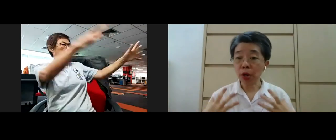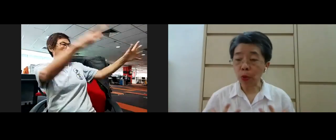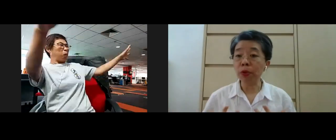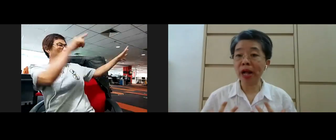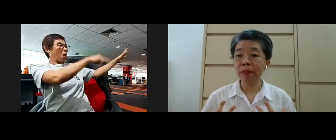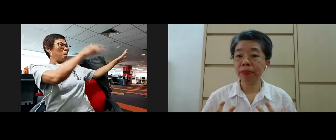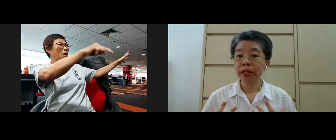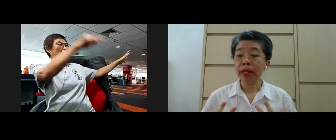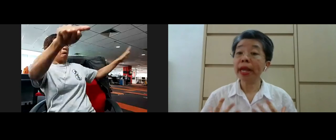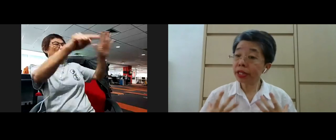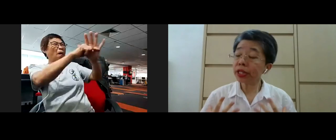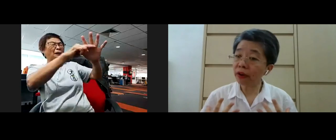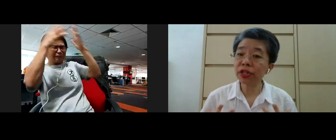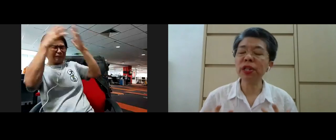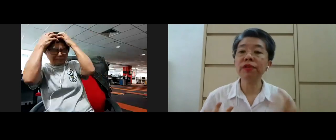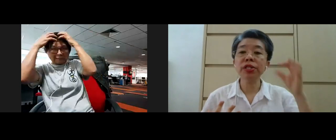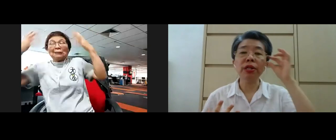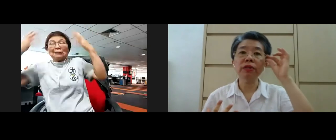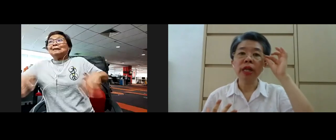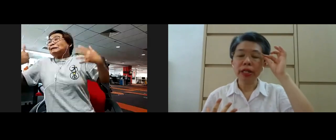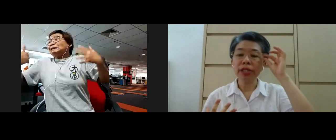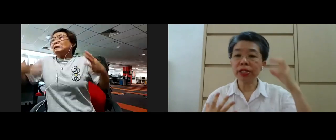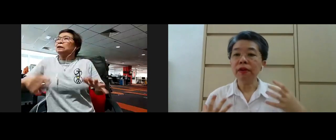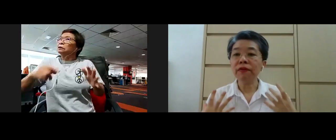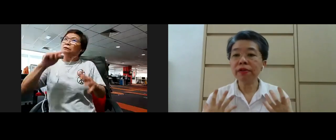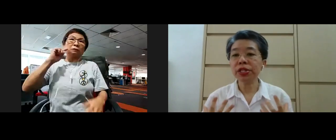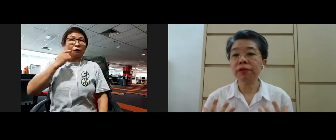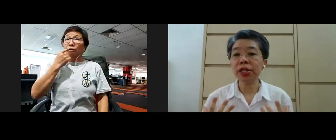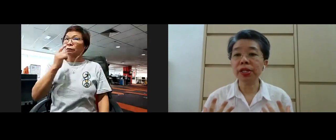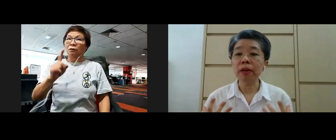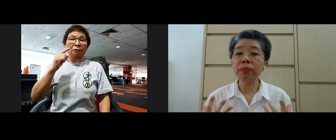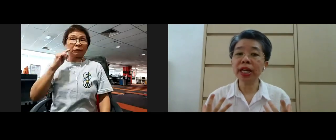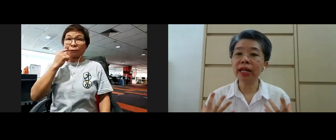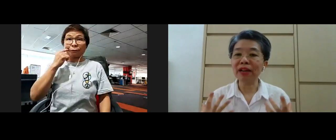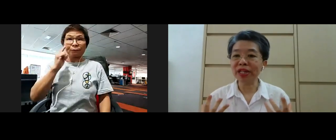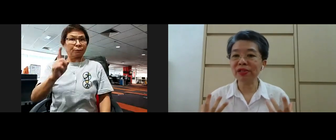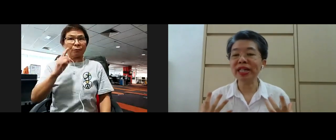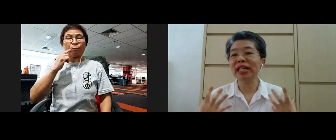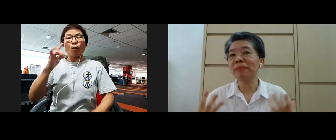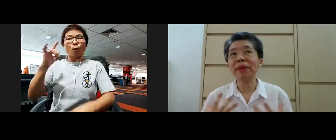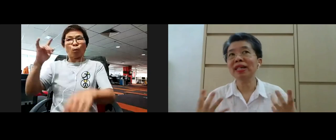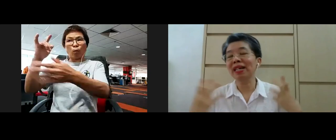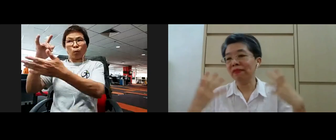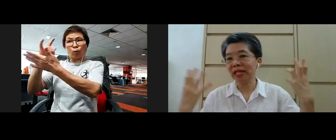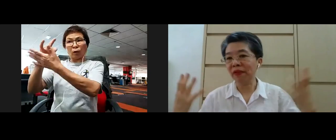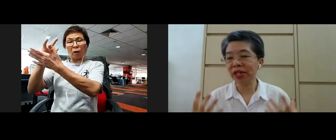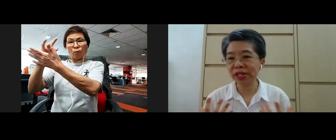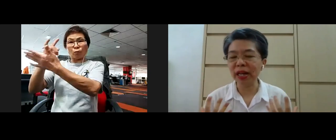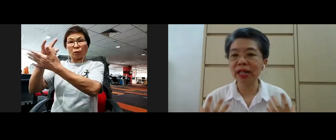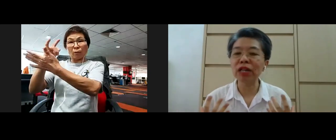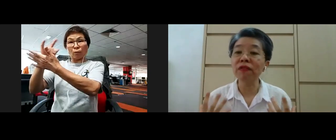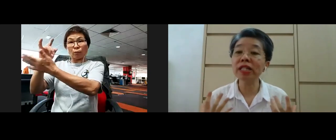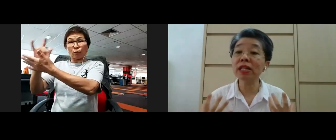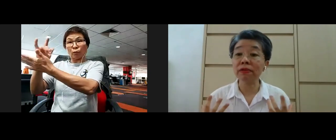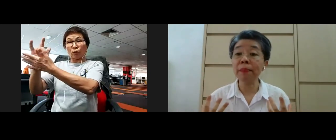you can be very overwhelmed and this is very serious you know this is very serious Buddha have this right the Dhammapada have some of